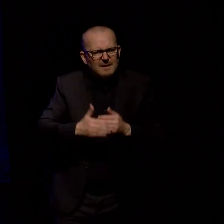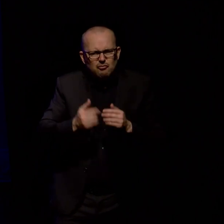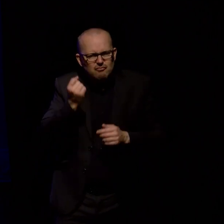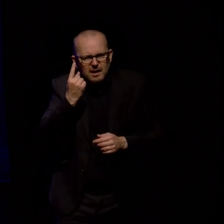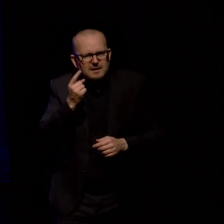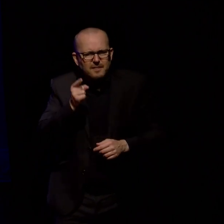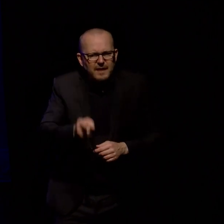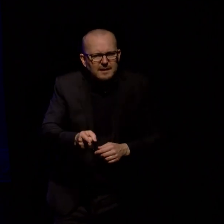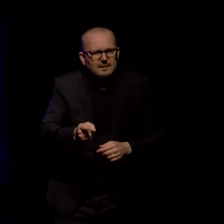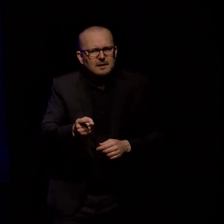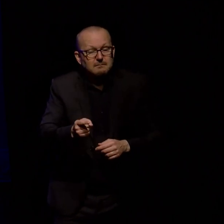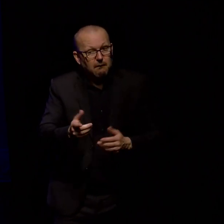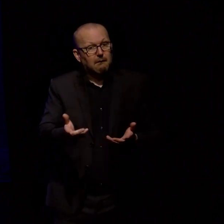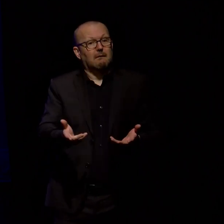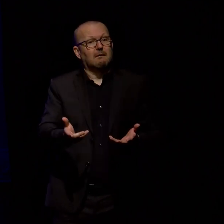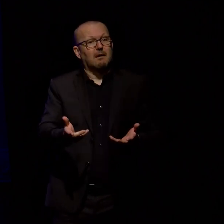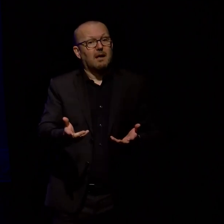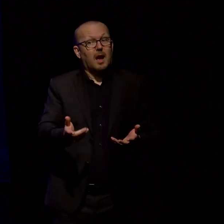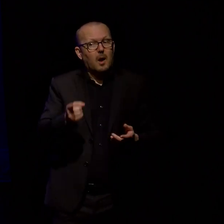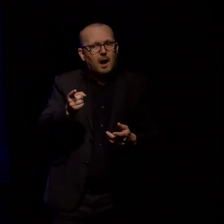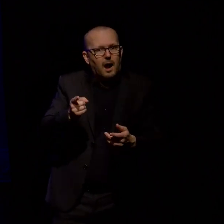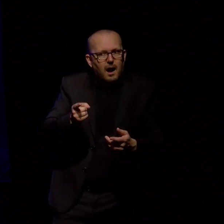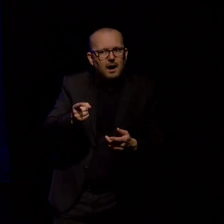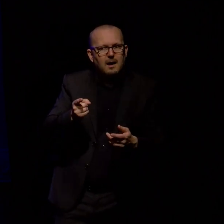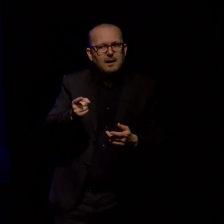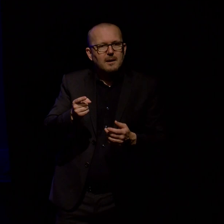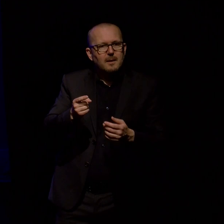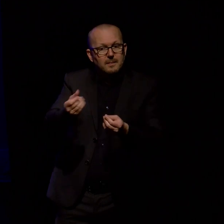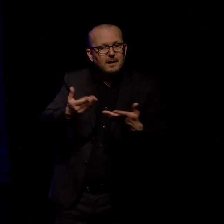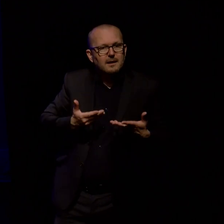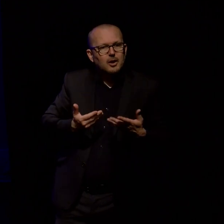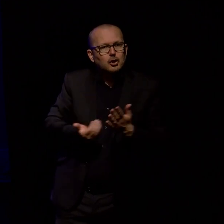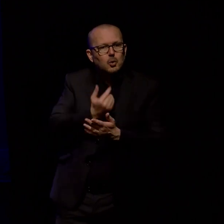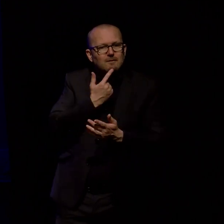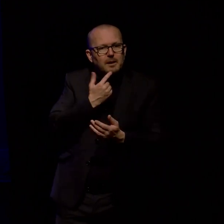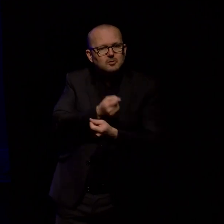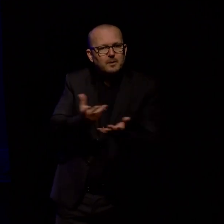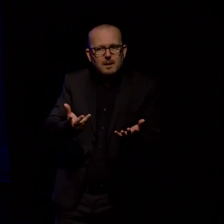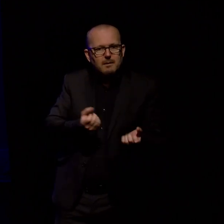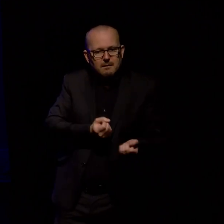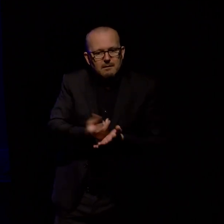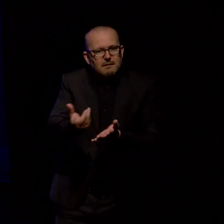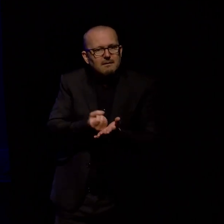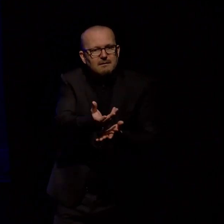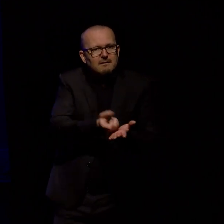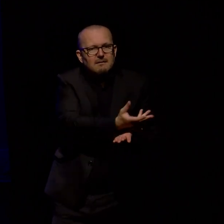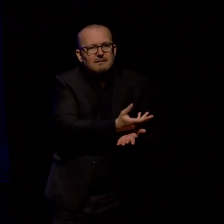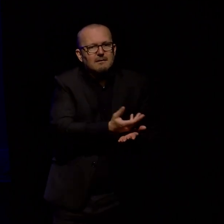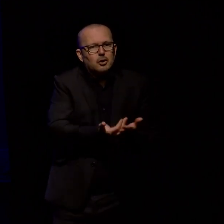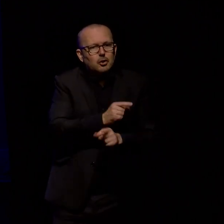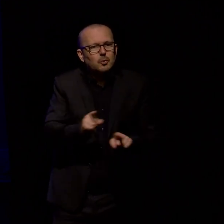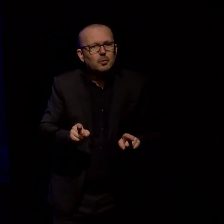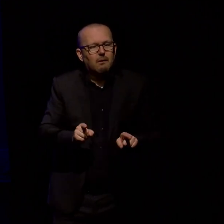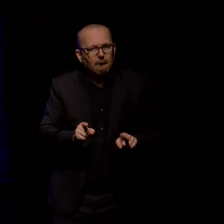that's when I realised I could go for it, you know, shake things up a bit. Not for the mere sake of it but because in